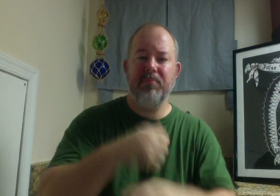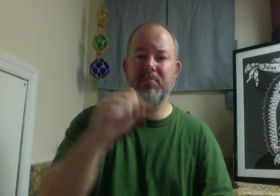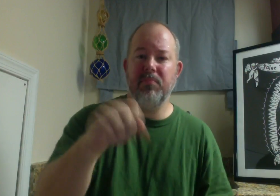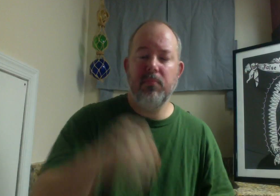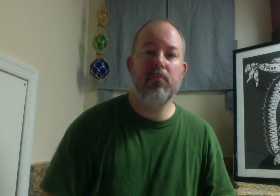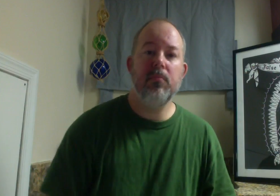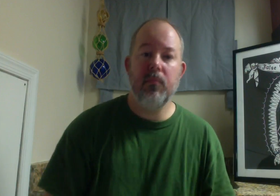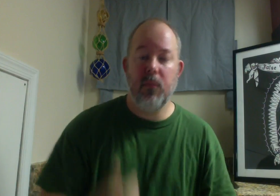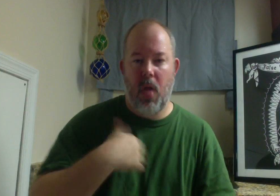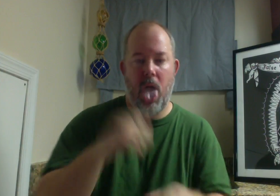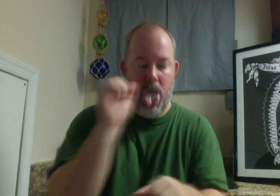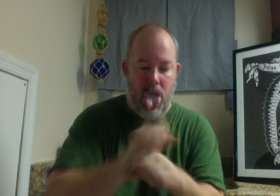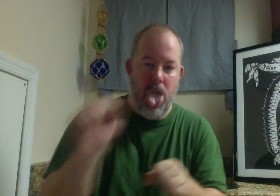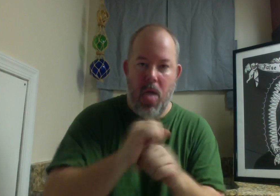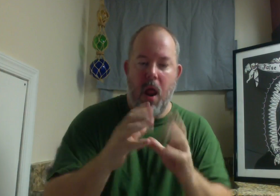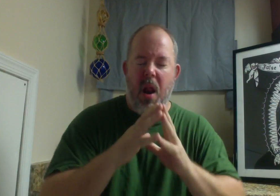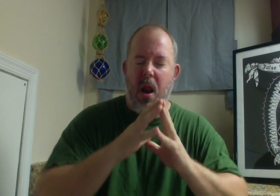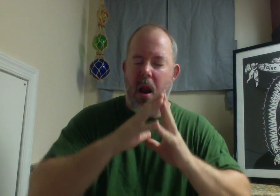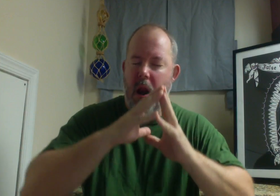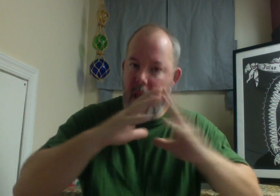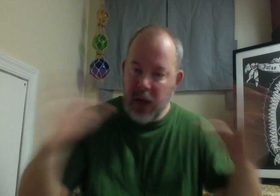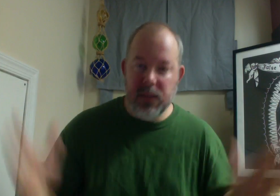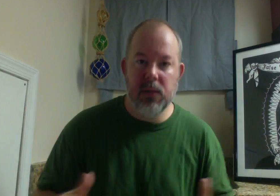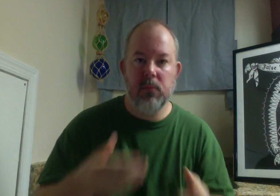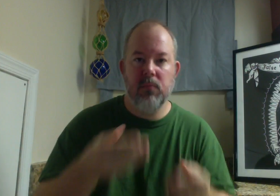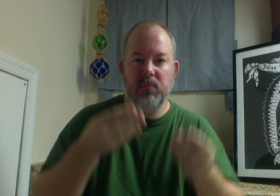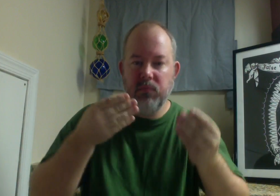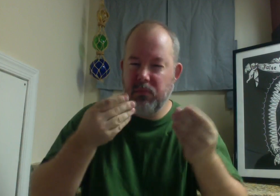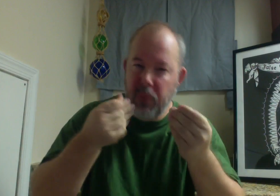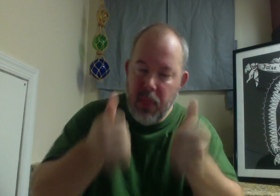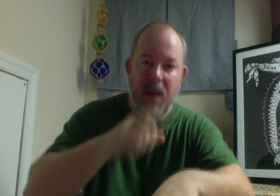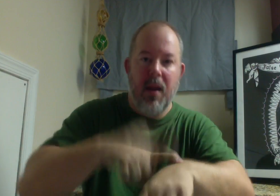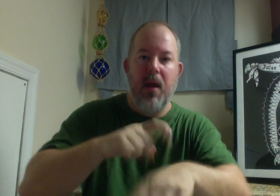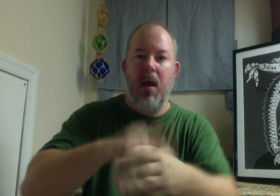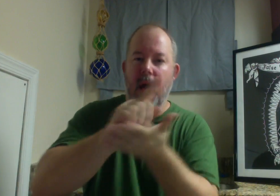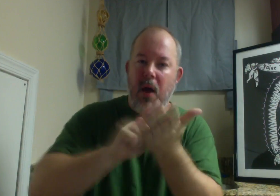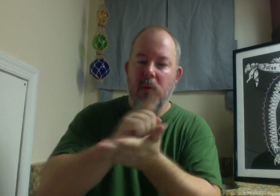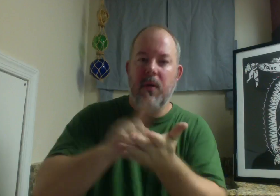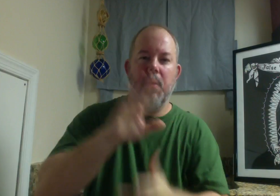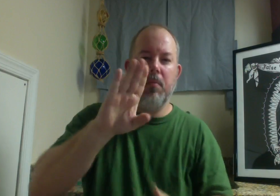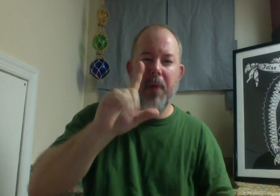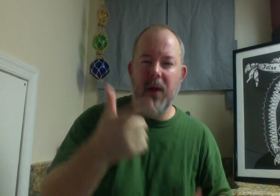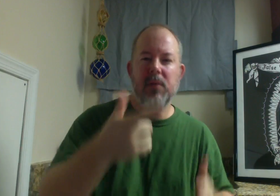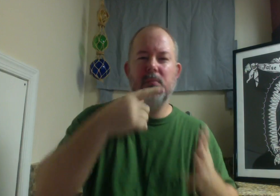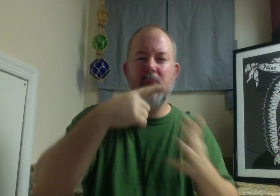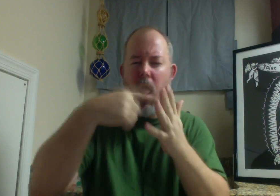but when take of You can't take care of